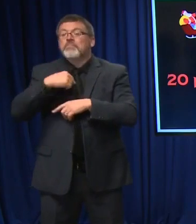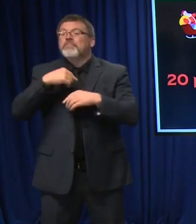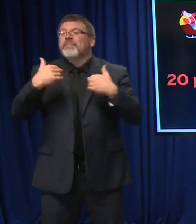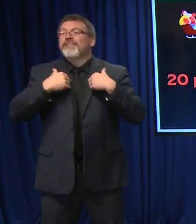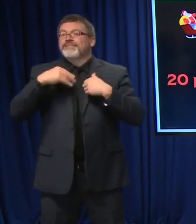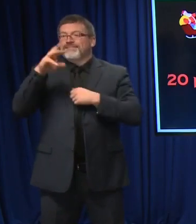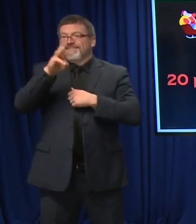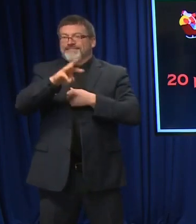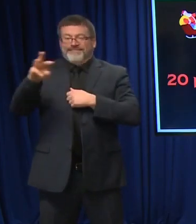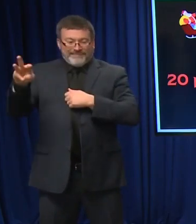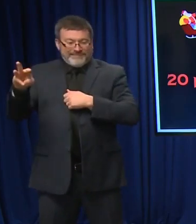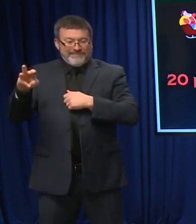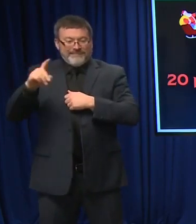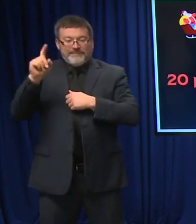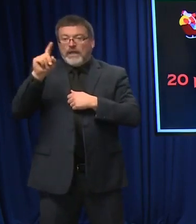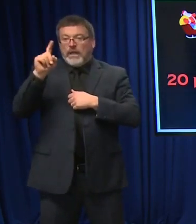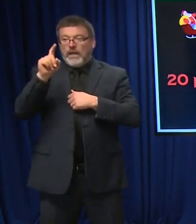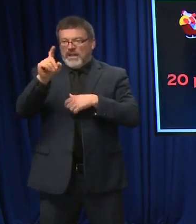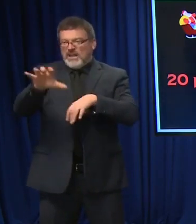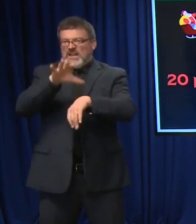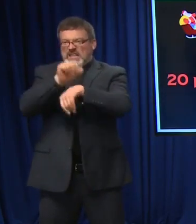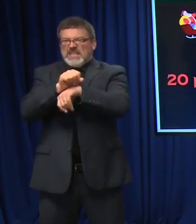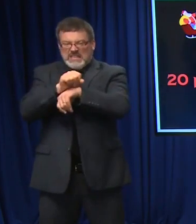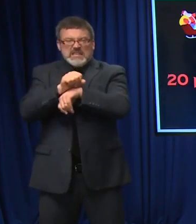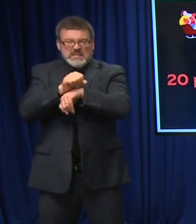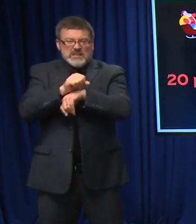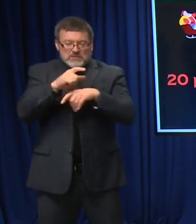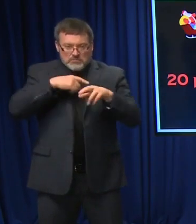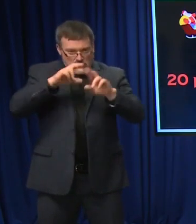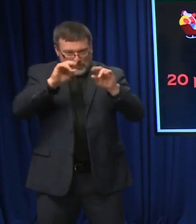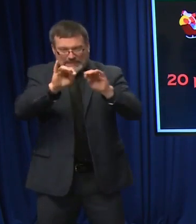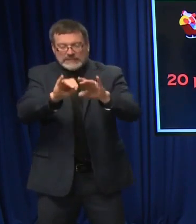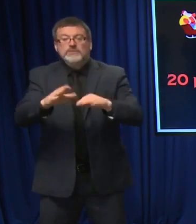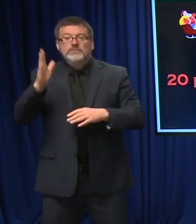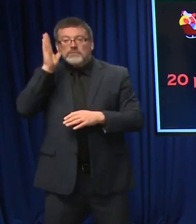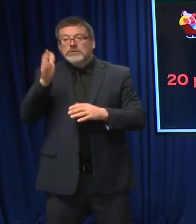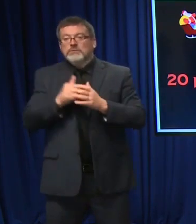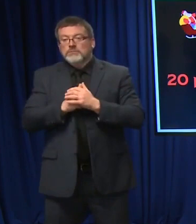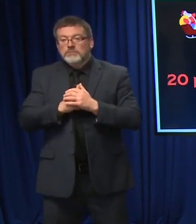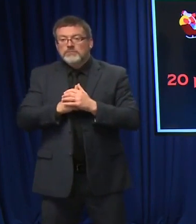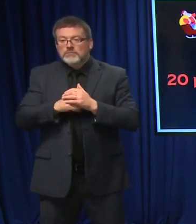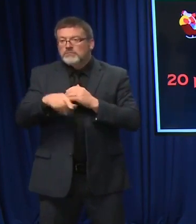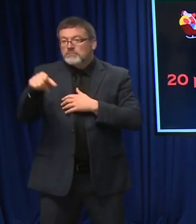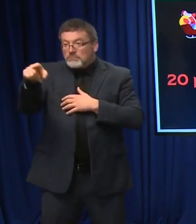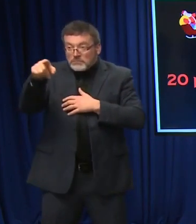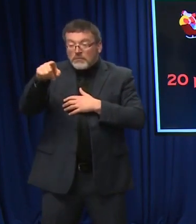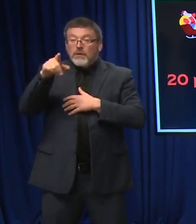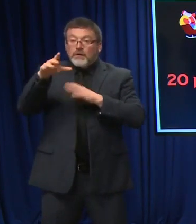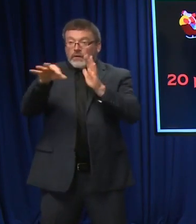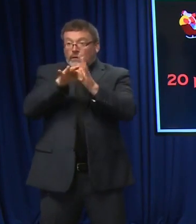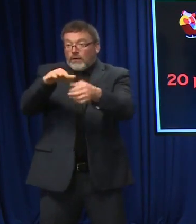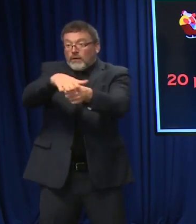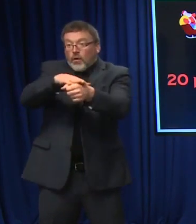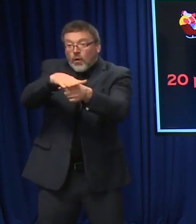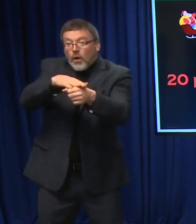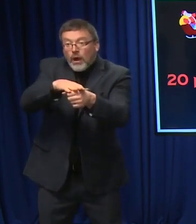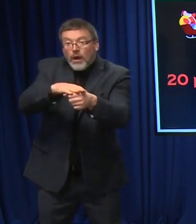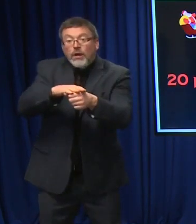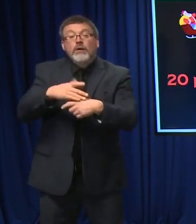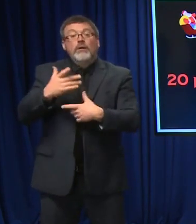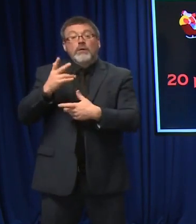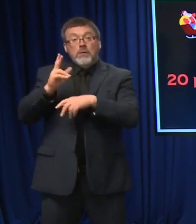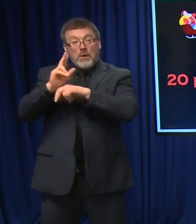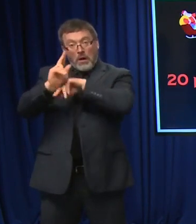You can actually go and figure out where the sites are. You can figure out what type of booster dose, if you're preferential to the type of booster that you're looking for.